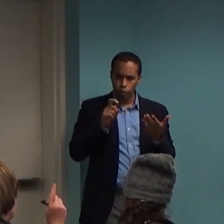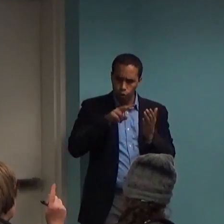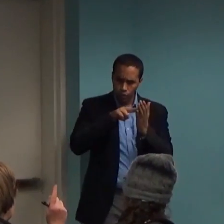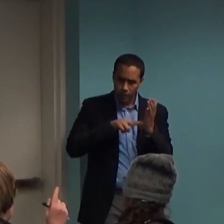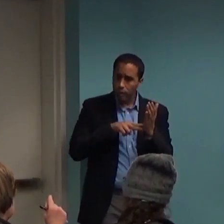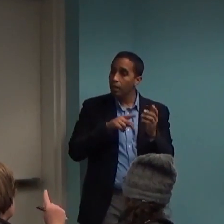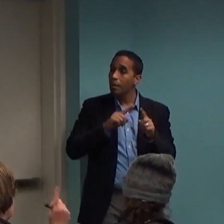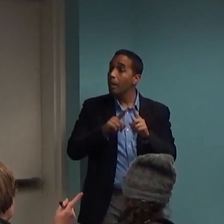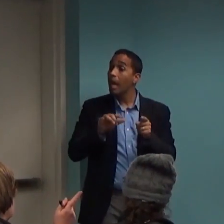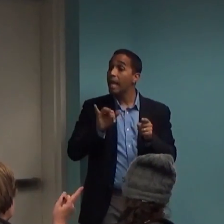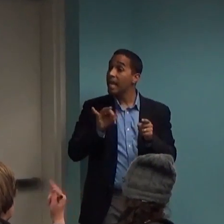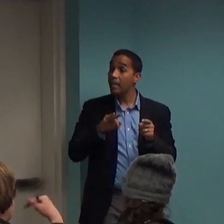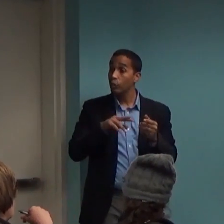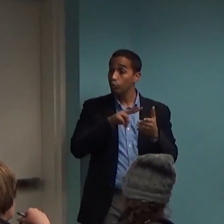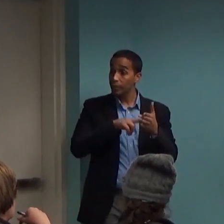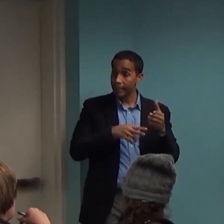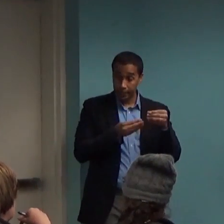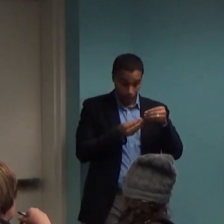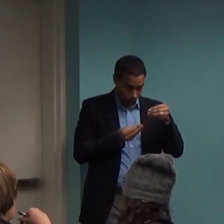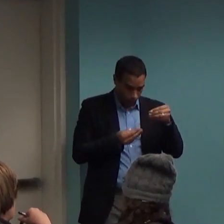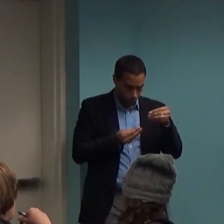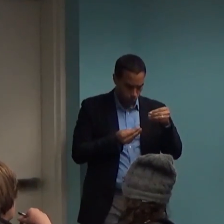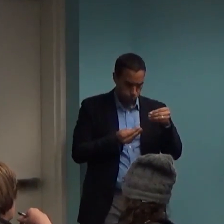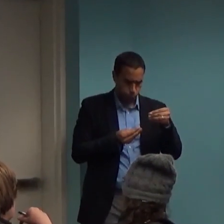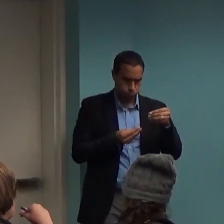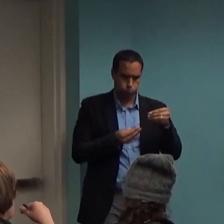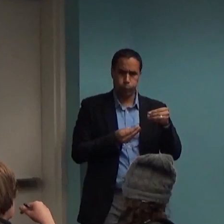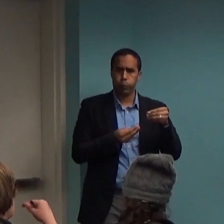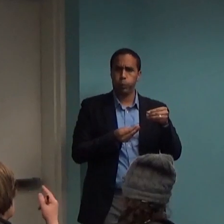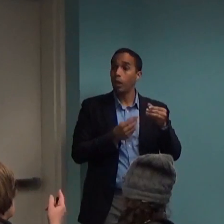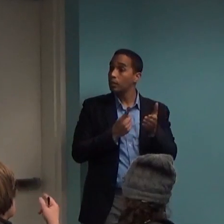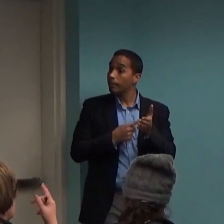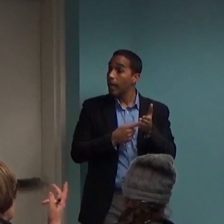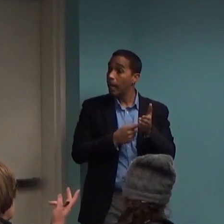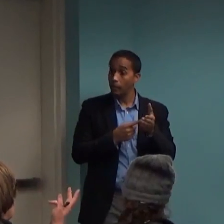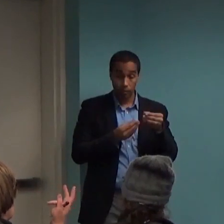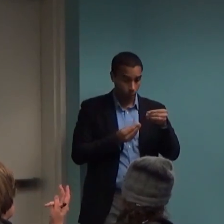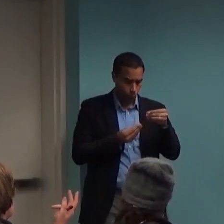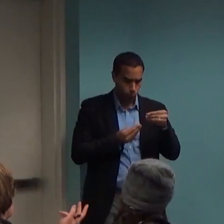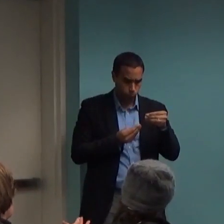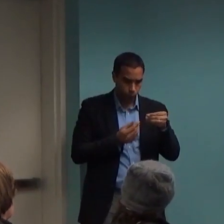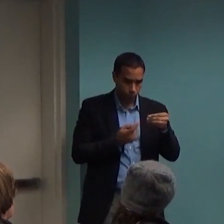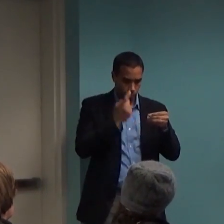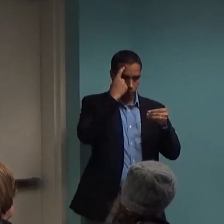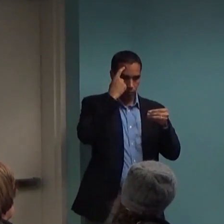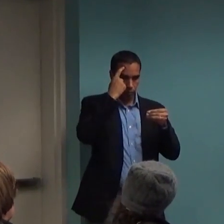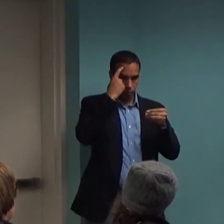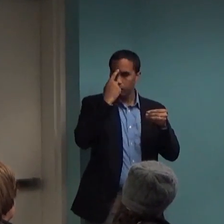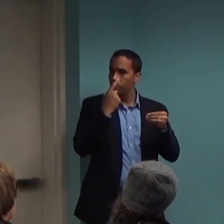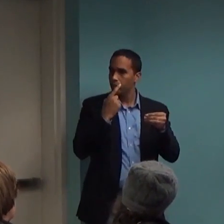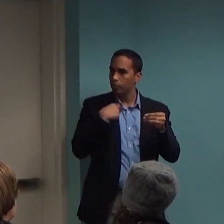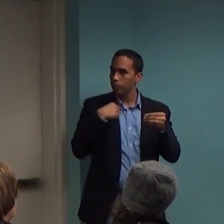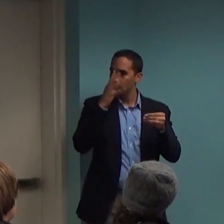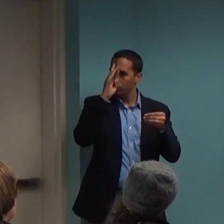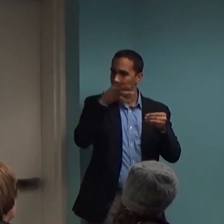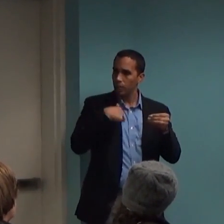people, once they read it, they feel it. Well, that's true. There are a lot of placebo effects. But oftentimes people don't feel,